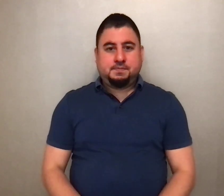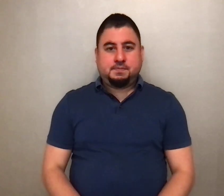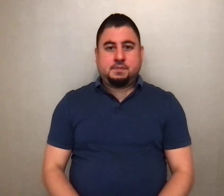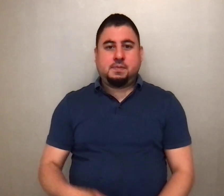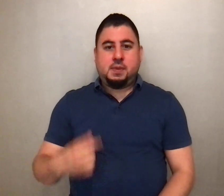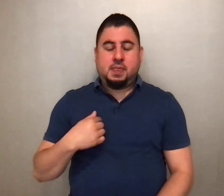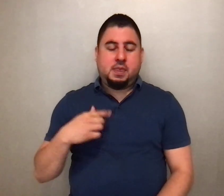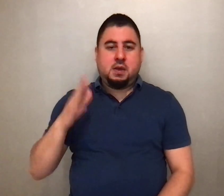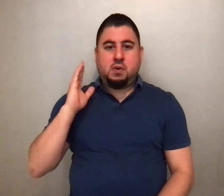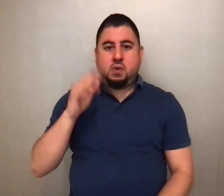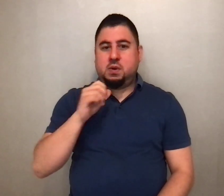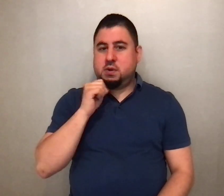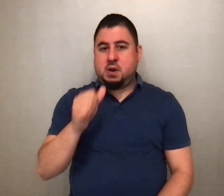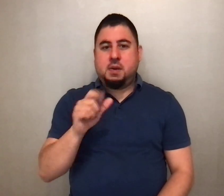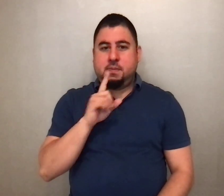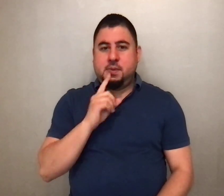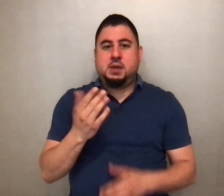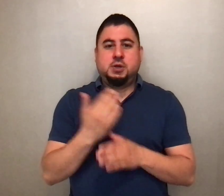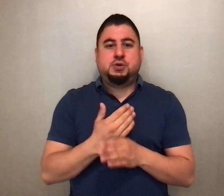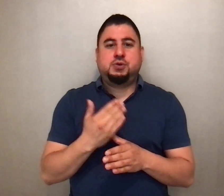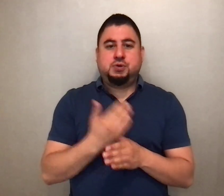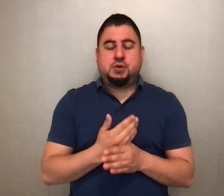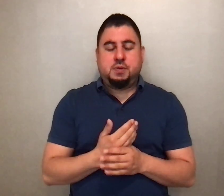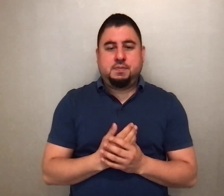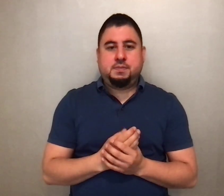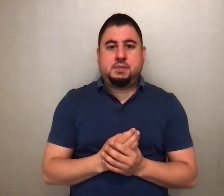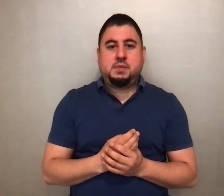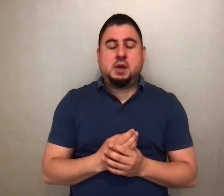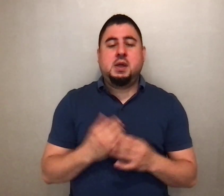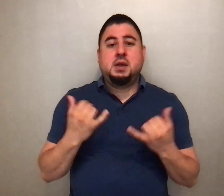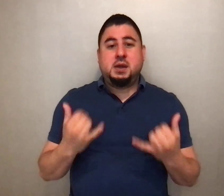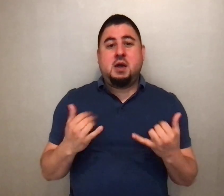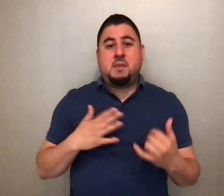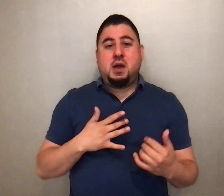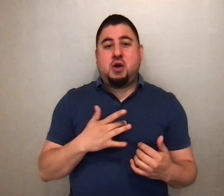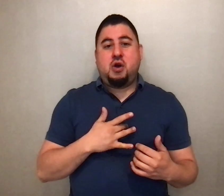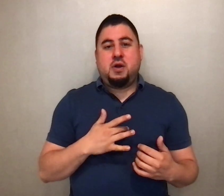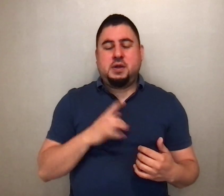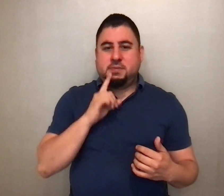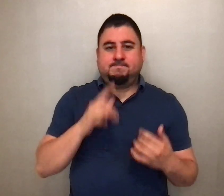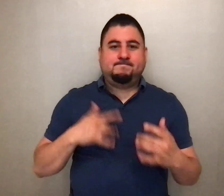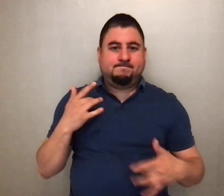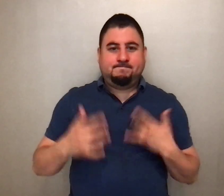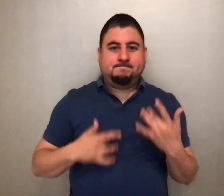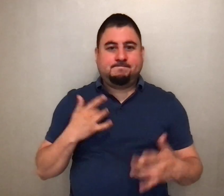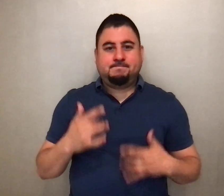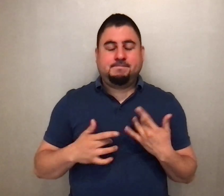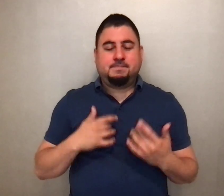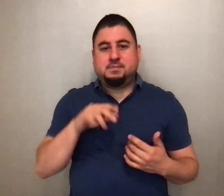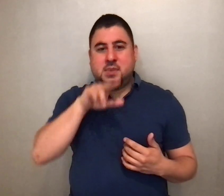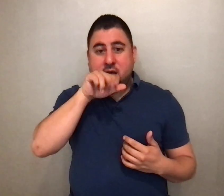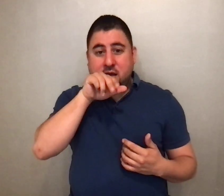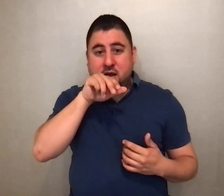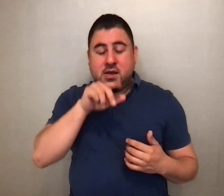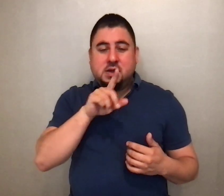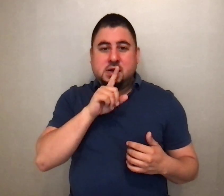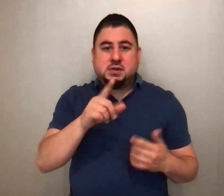not be disturbed. Therefore, my heart has been glad, and my tongue has been exalted.